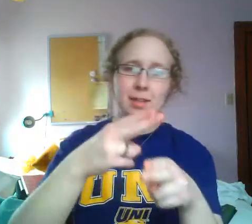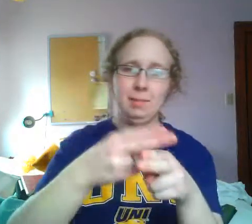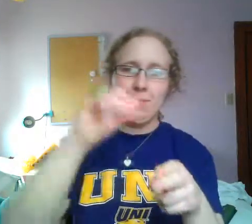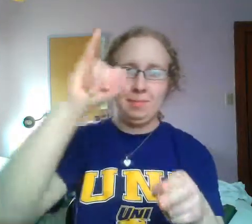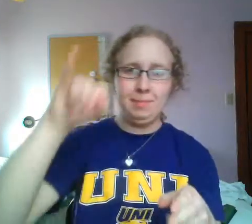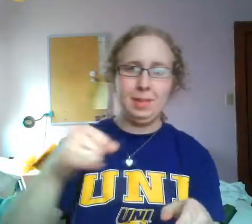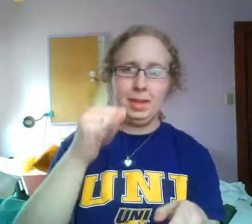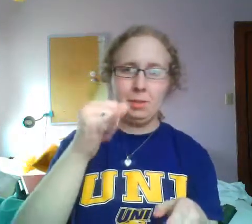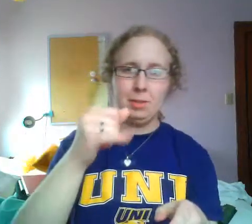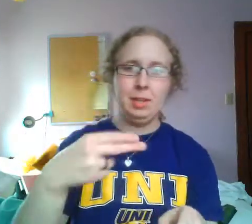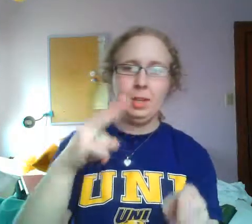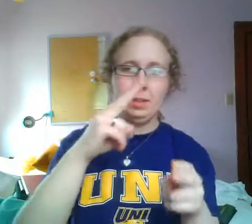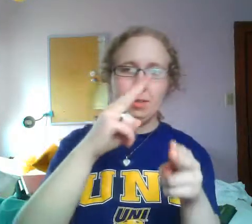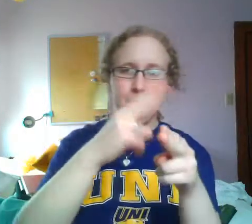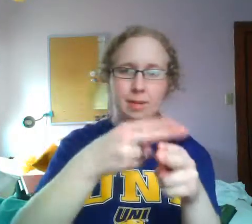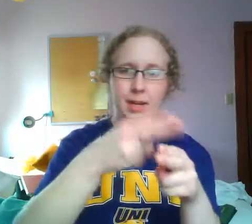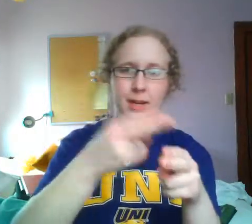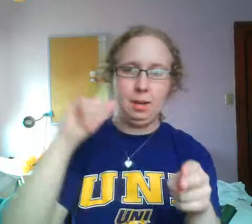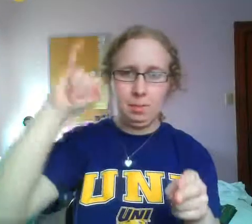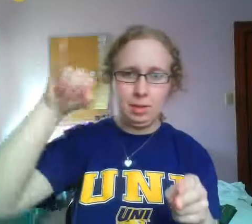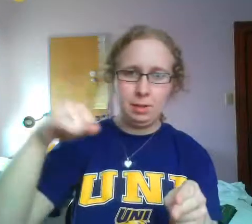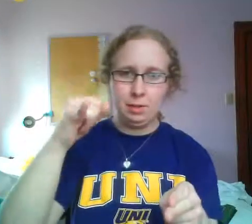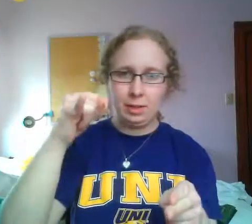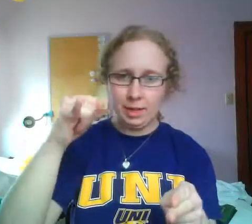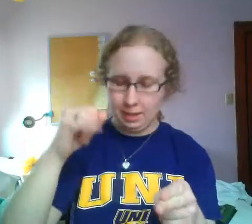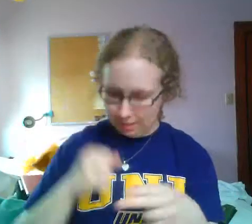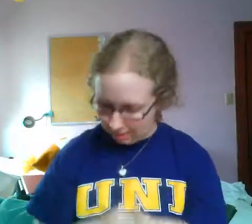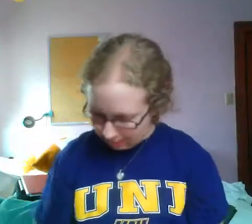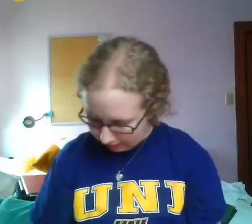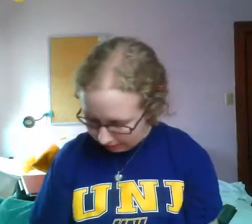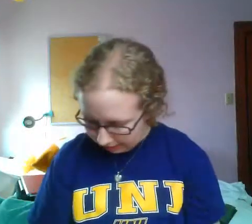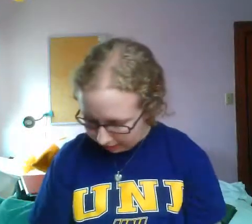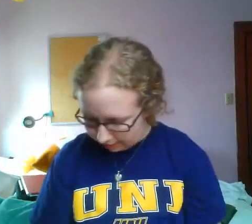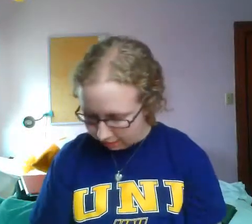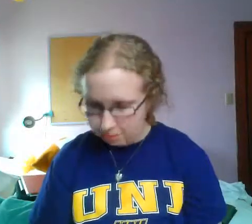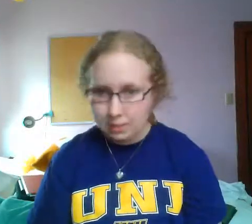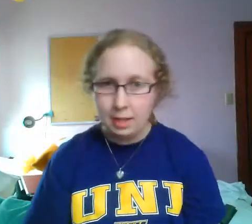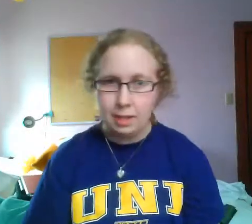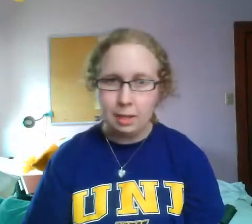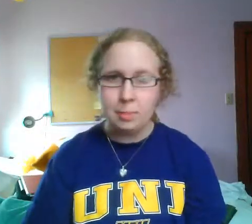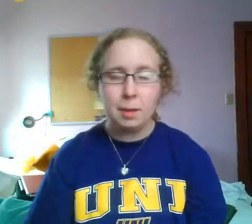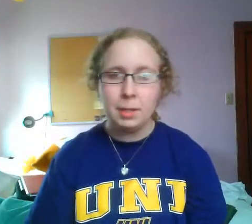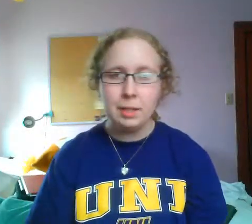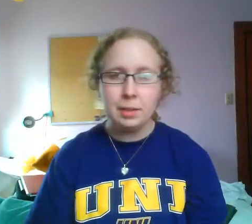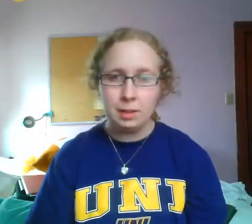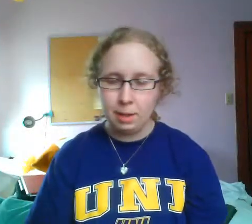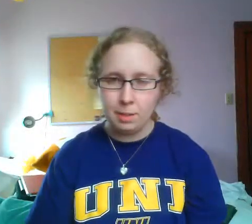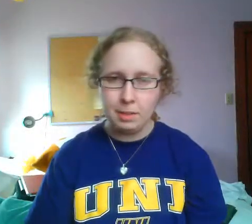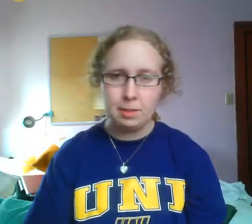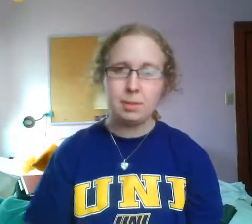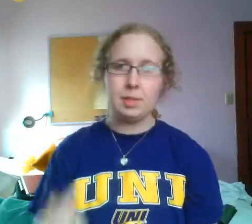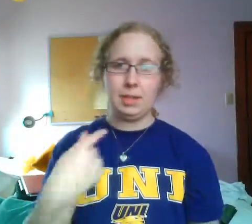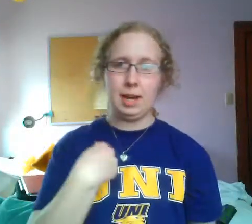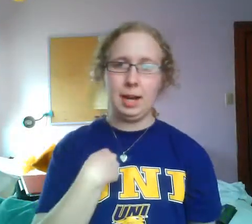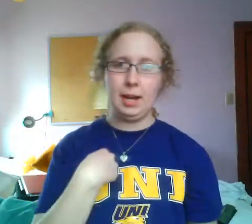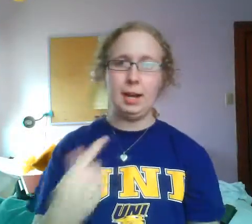the name Juliet, so name Juliet. And then instead of saying, I'm coming, or coming nurse, we'll just say, I